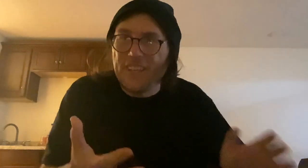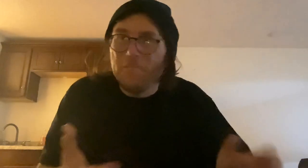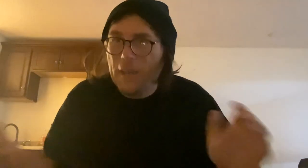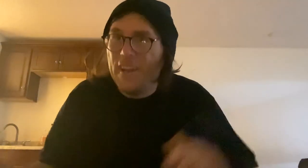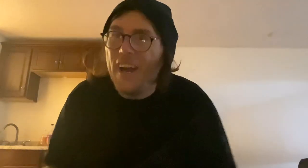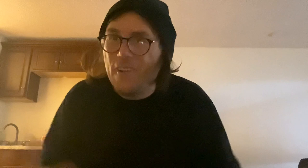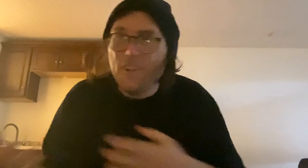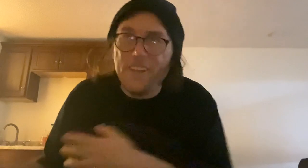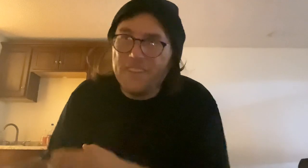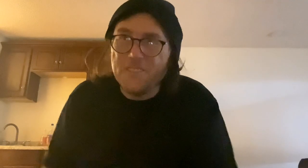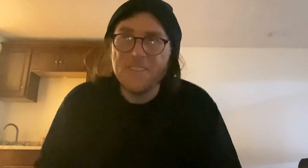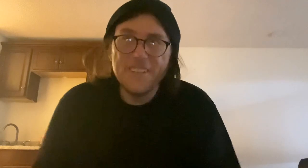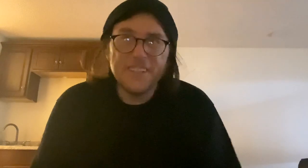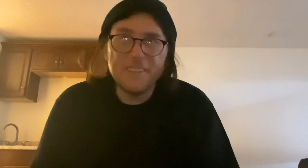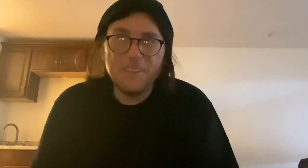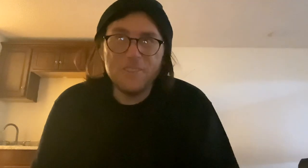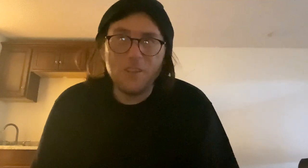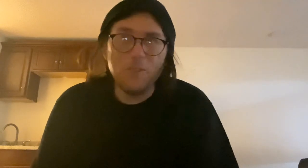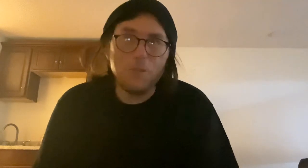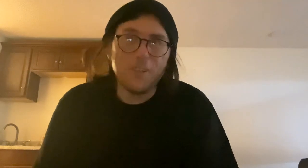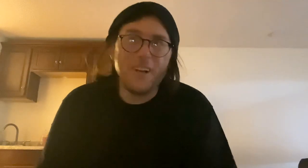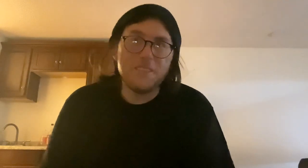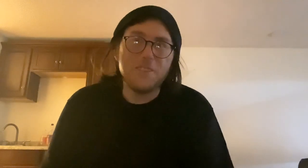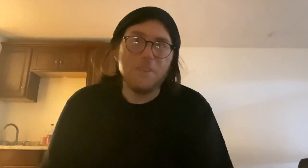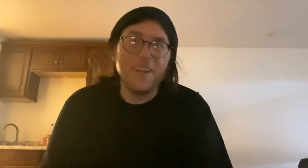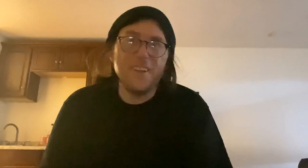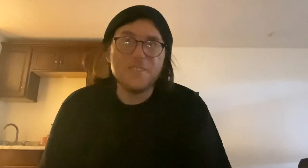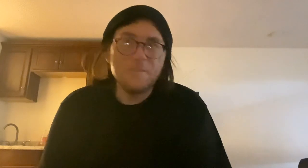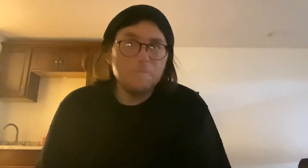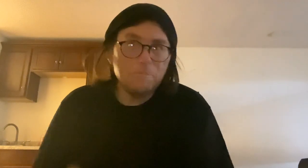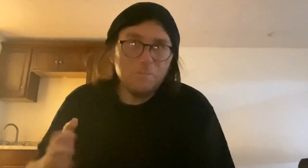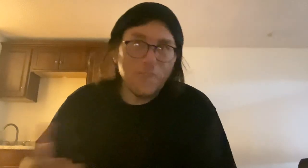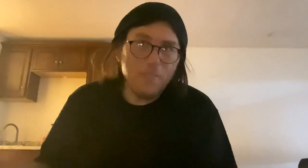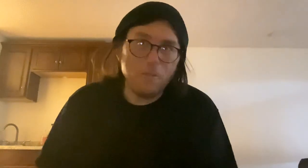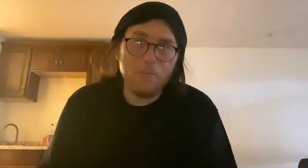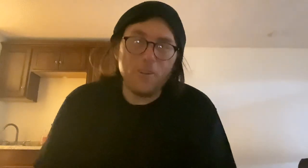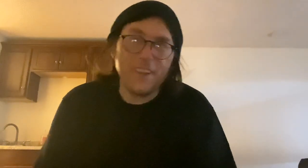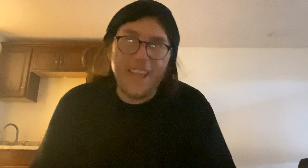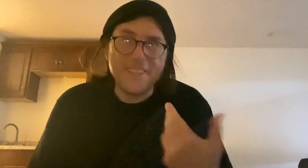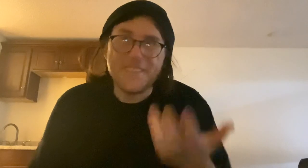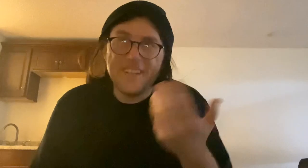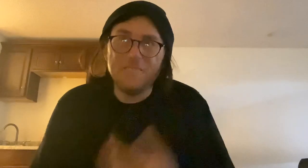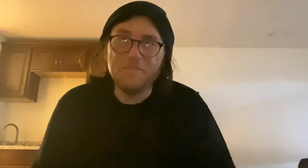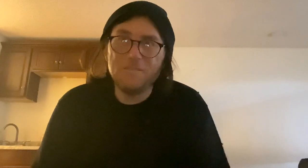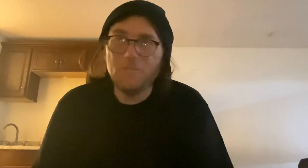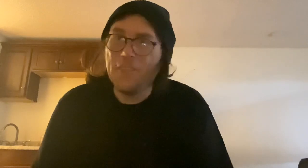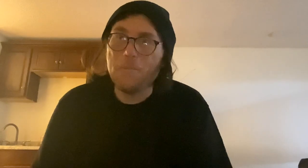get paid higher and they just shuffle the work off to someone else for far less than what they're